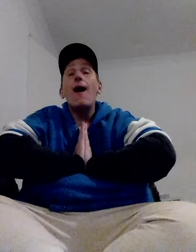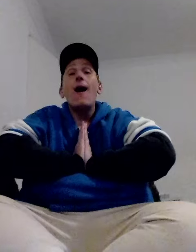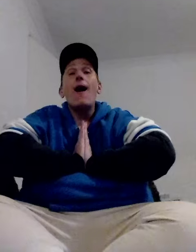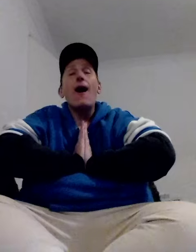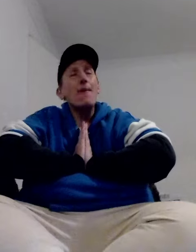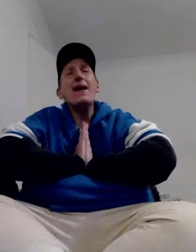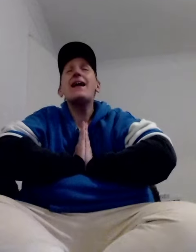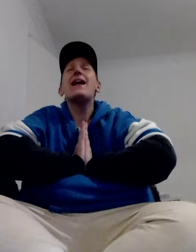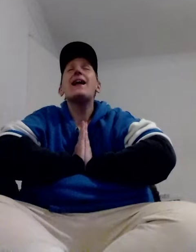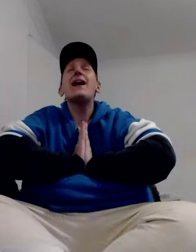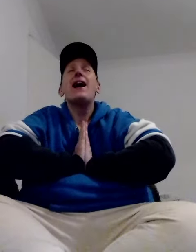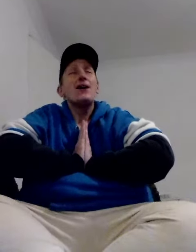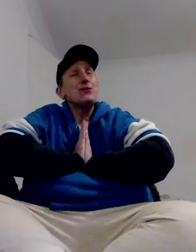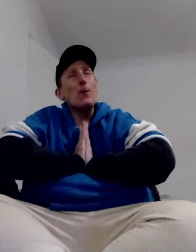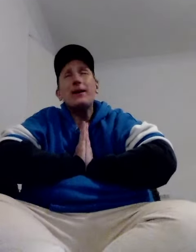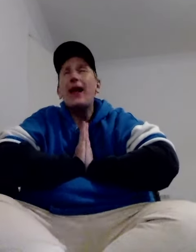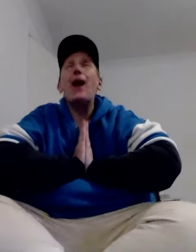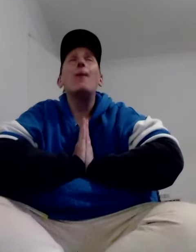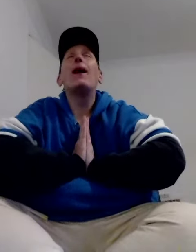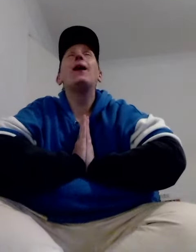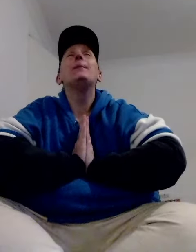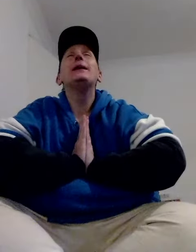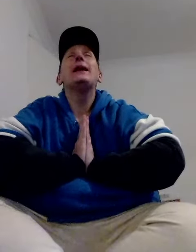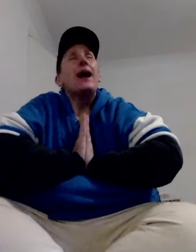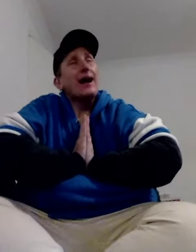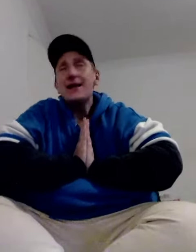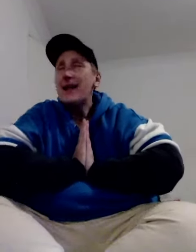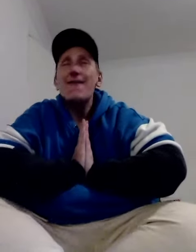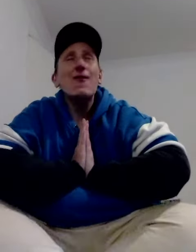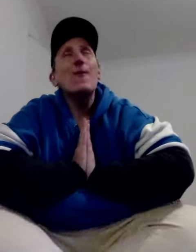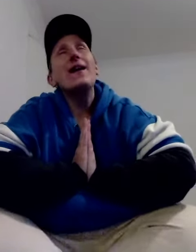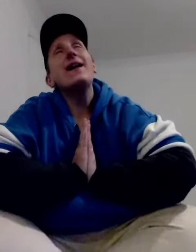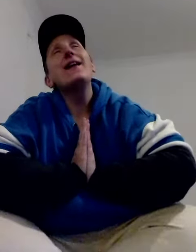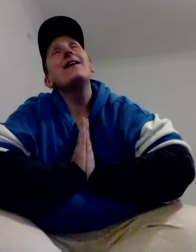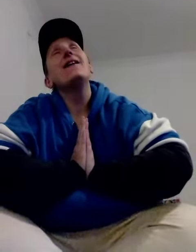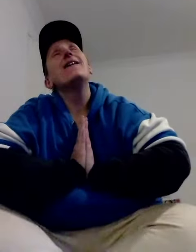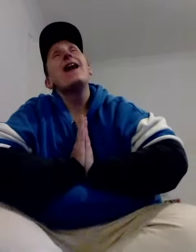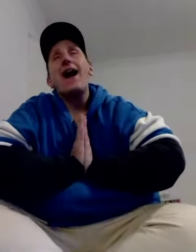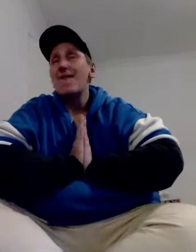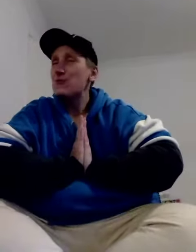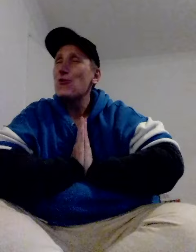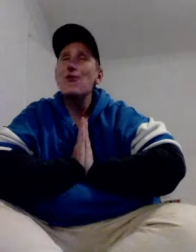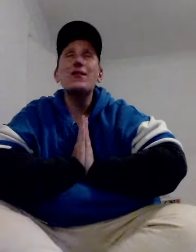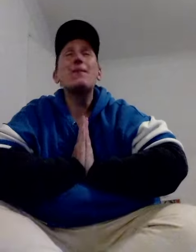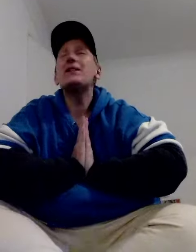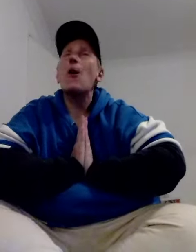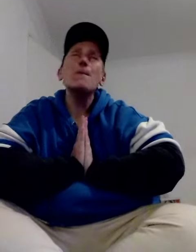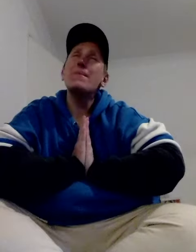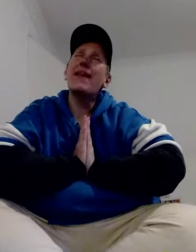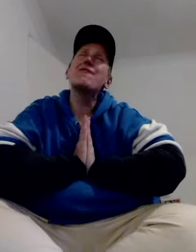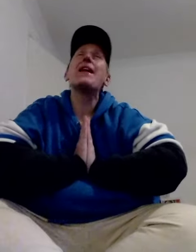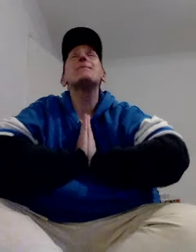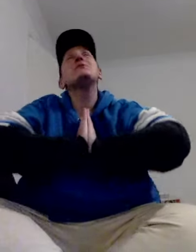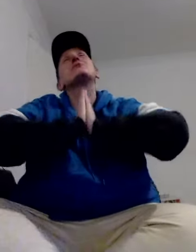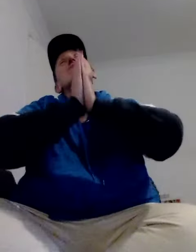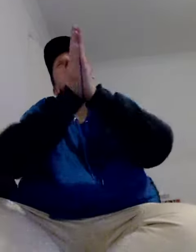I'm here, nobody cared about me, and never will. I'm sure they don't give me strength